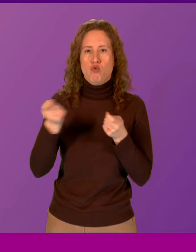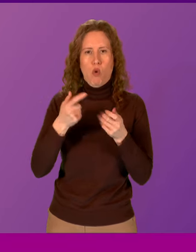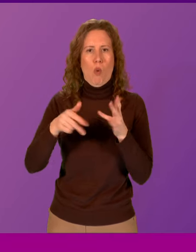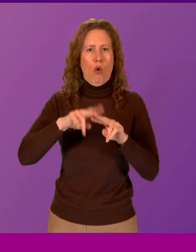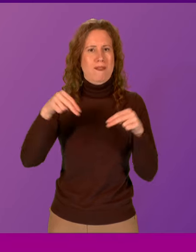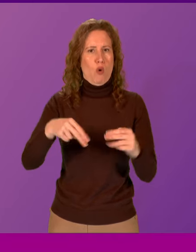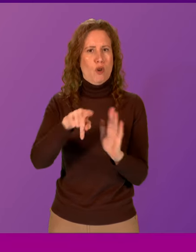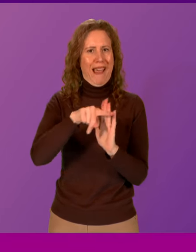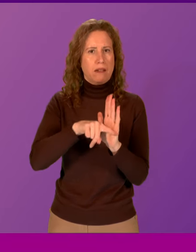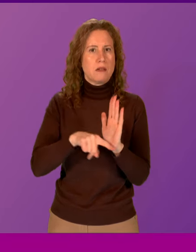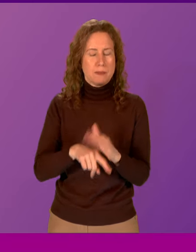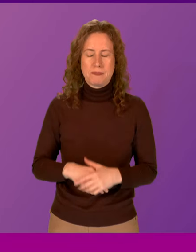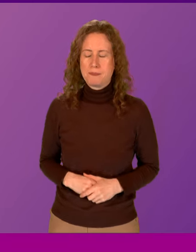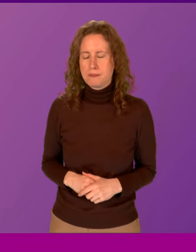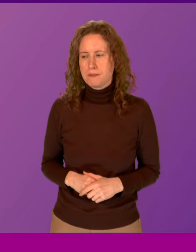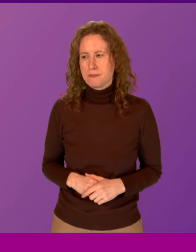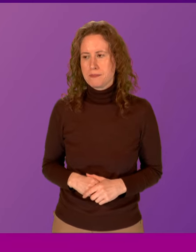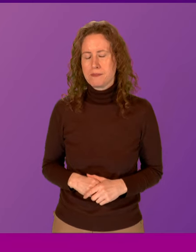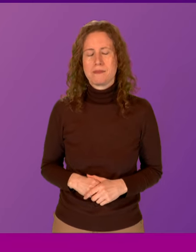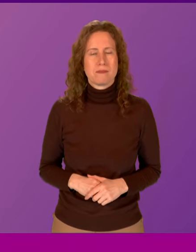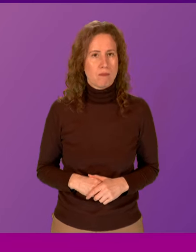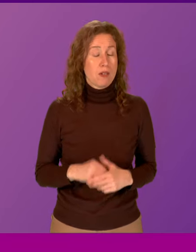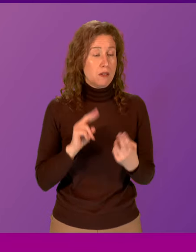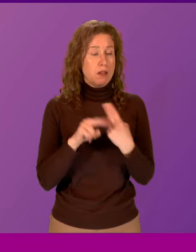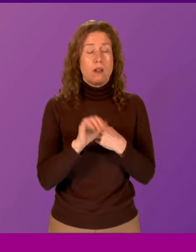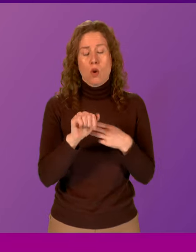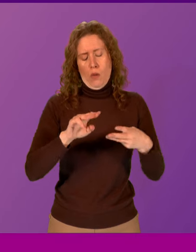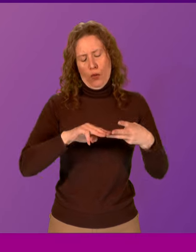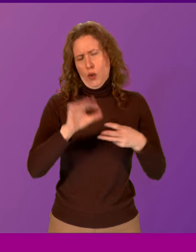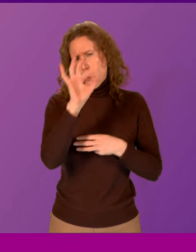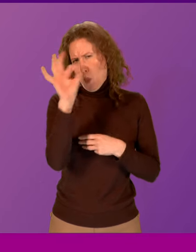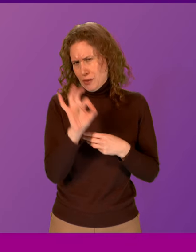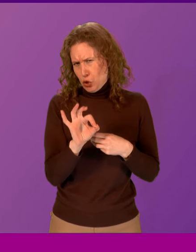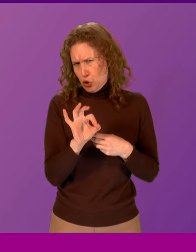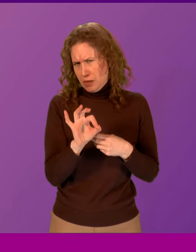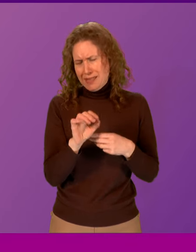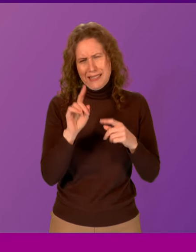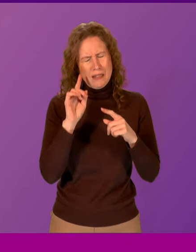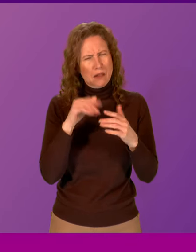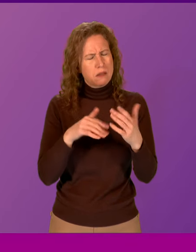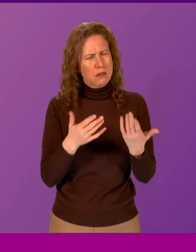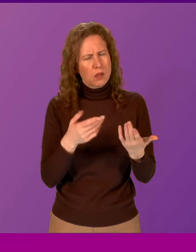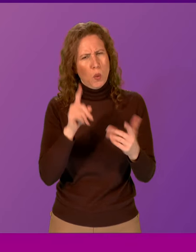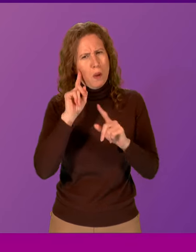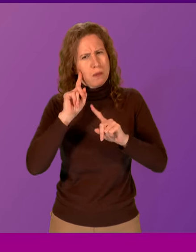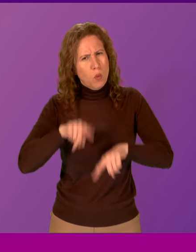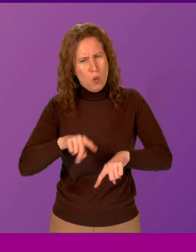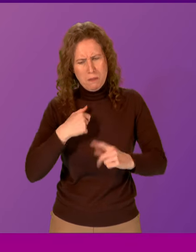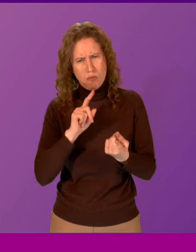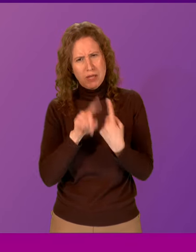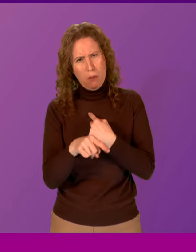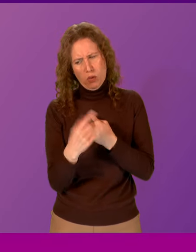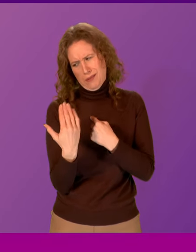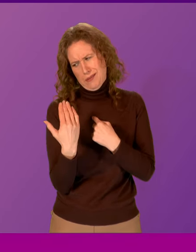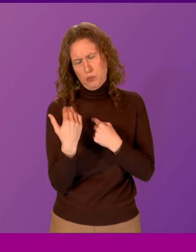First Minister. Can I say to Anna Sarwar, his third question there took no account at all of the response that I gave